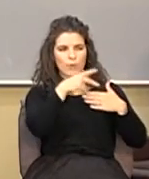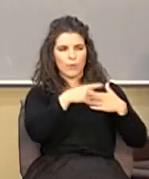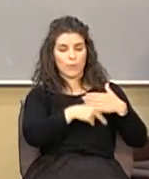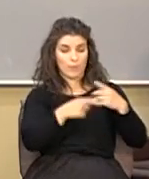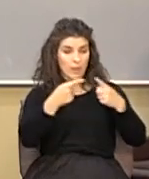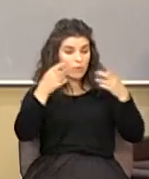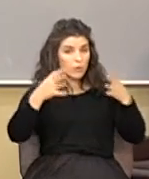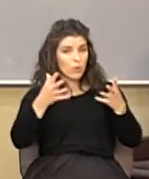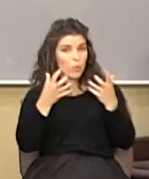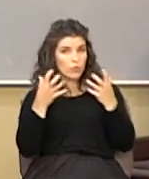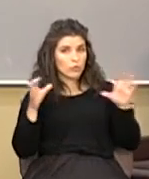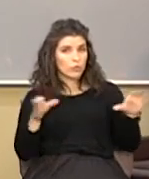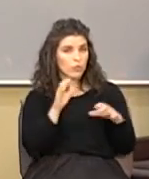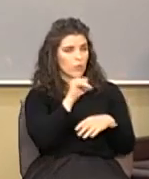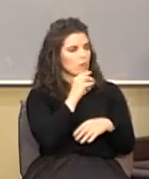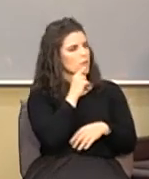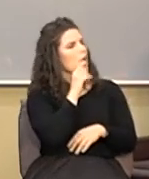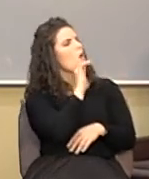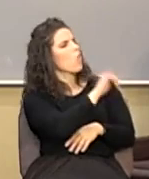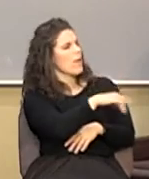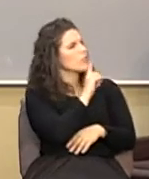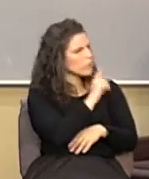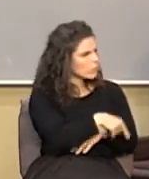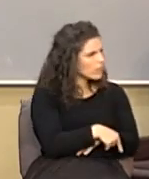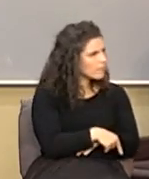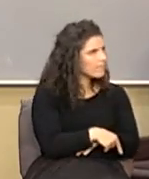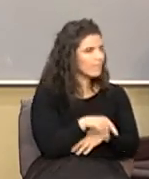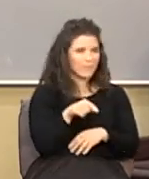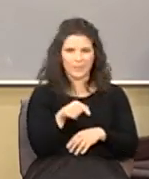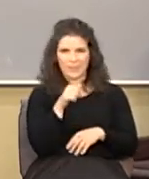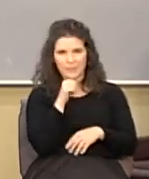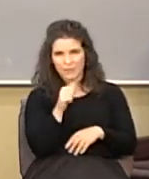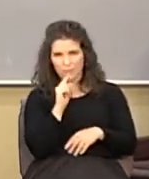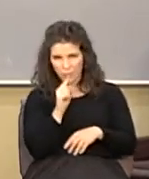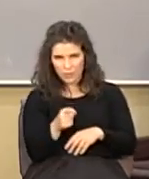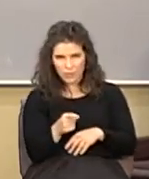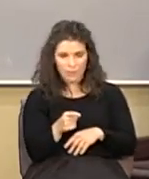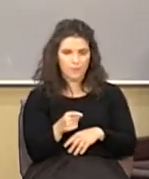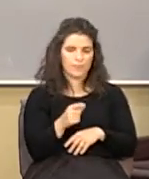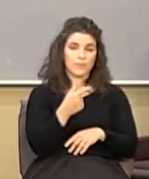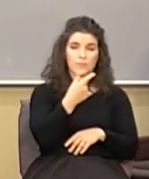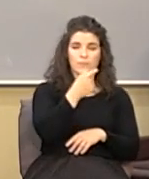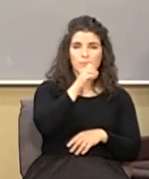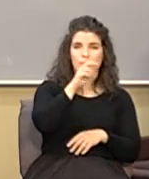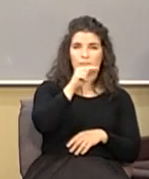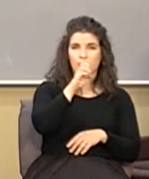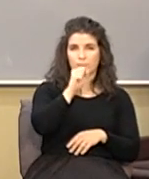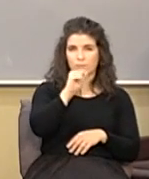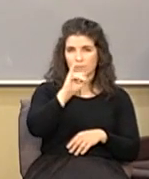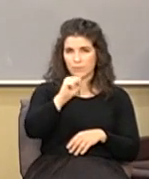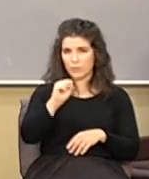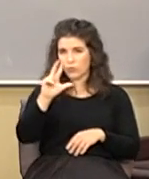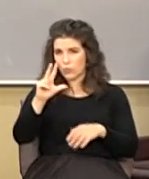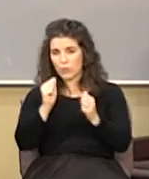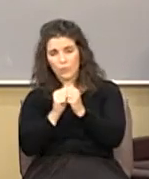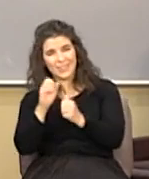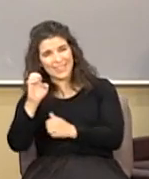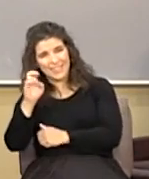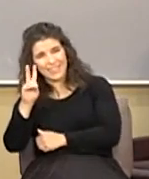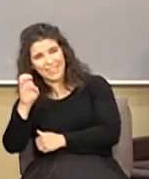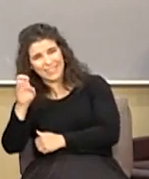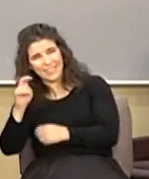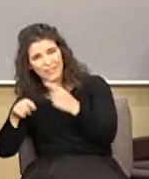wants you to do look out there and say that's what's real rather what God said that's what he did with Genesis 3 with Eve so reality